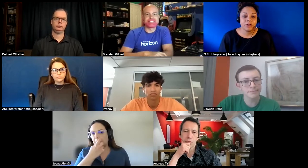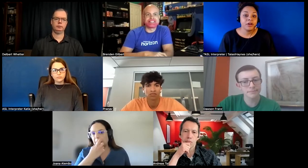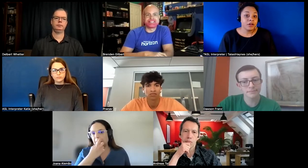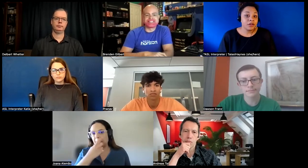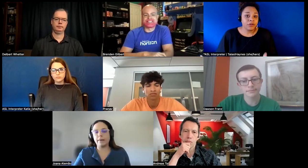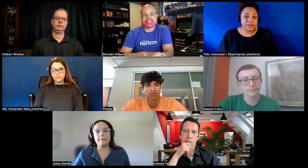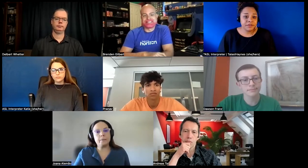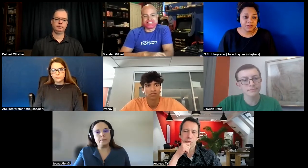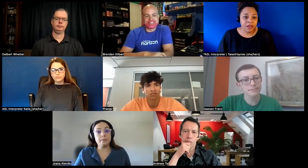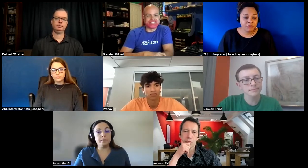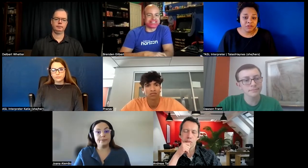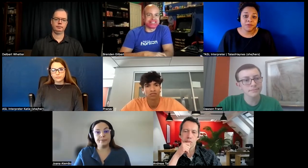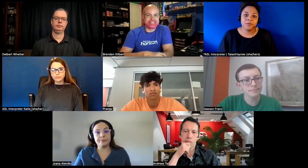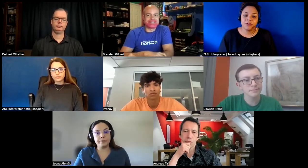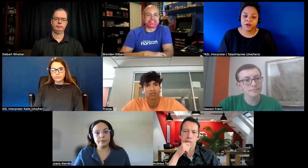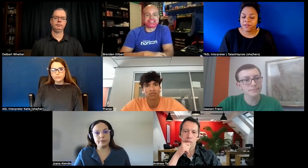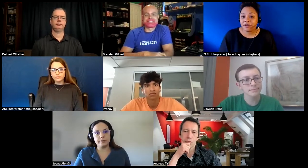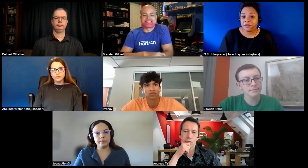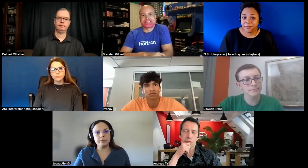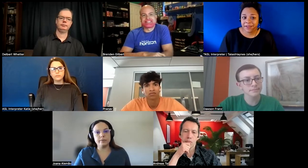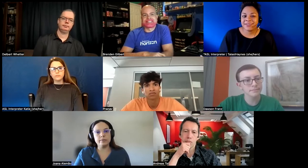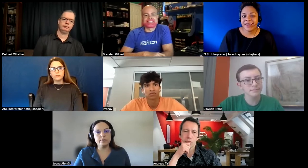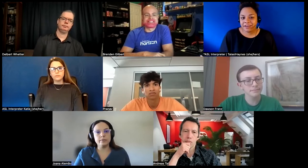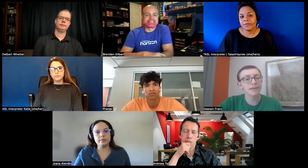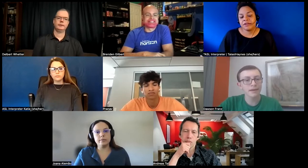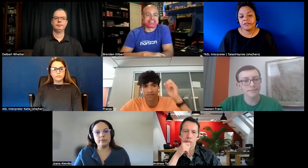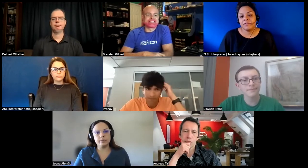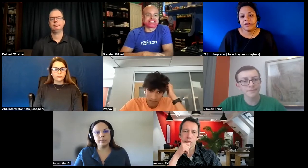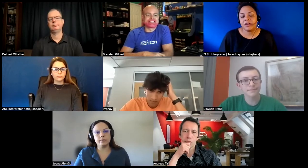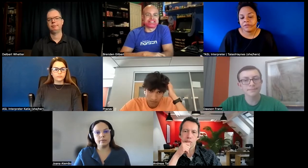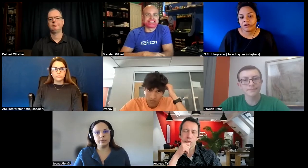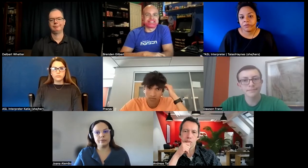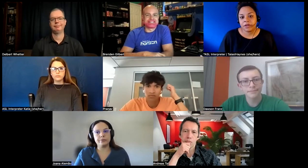creativity with captions but that would be great if that could expand and expand in the vr as well